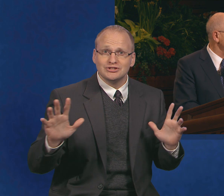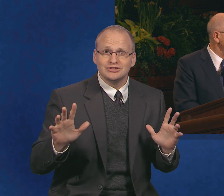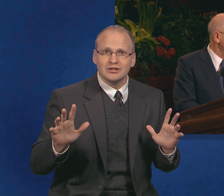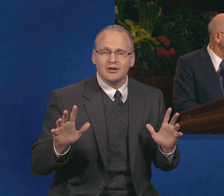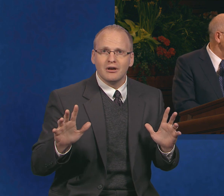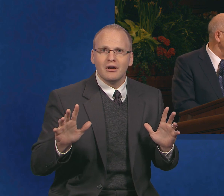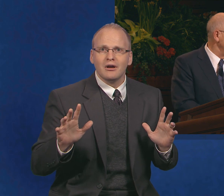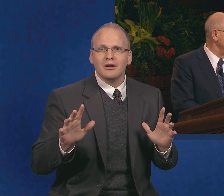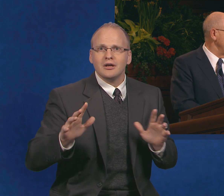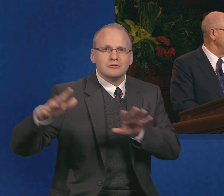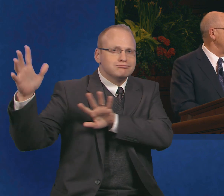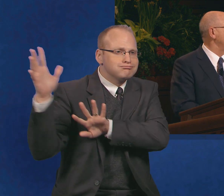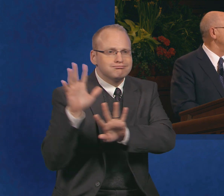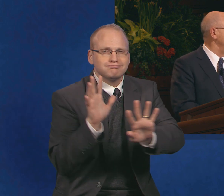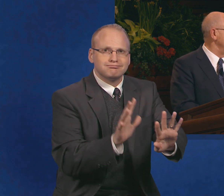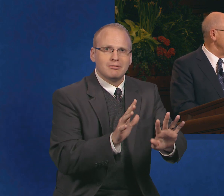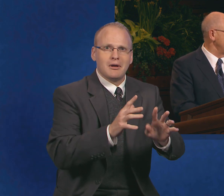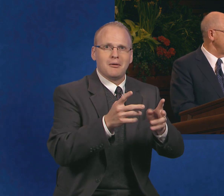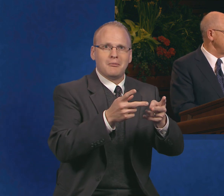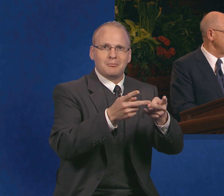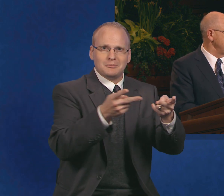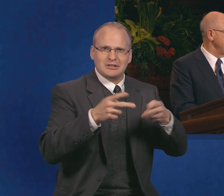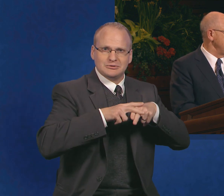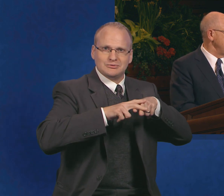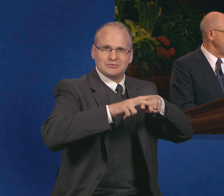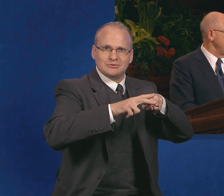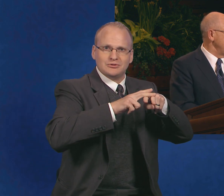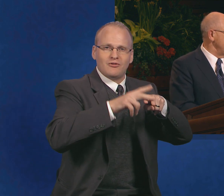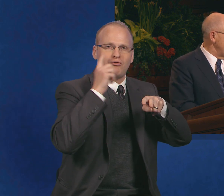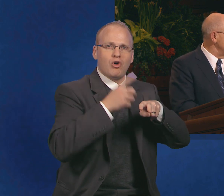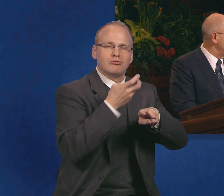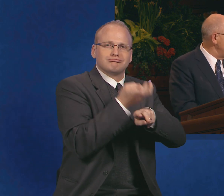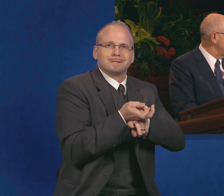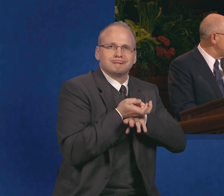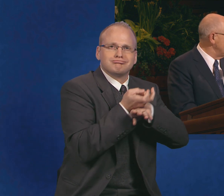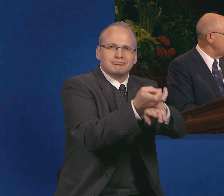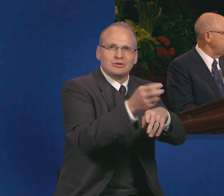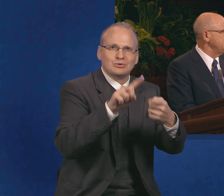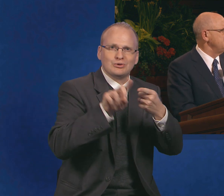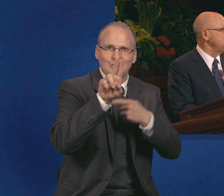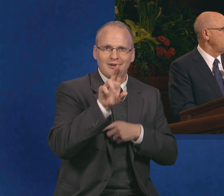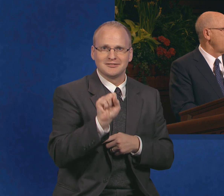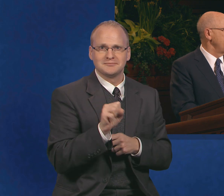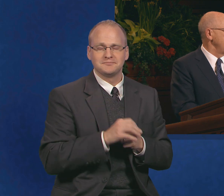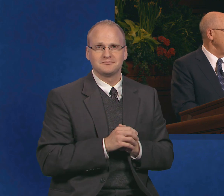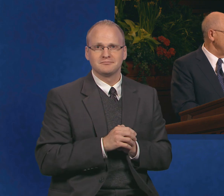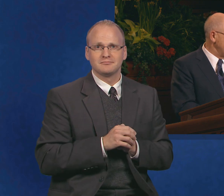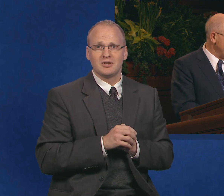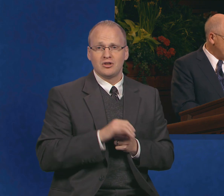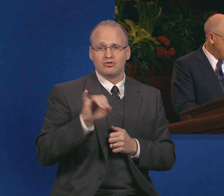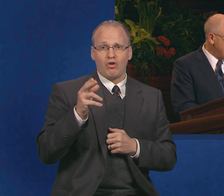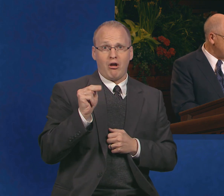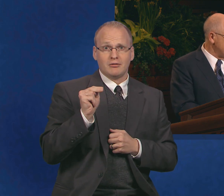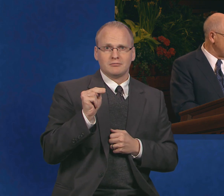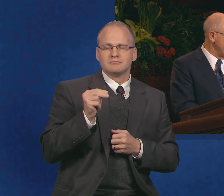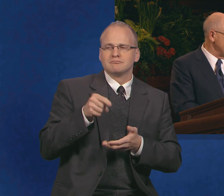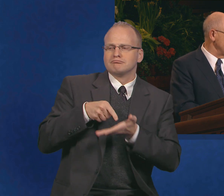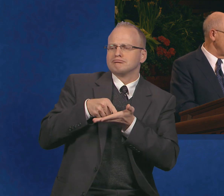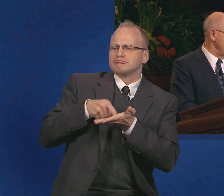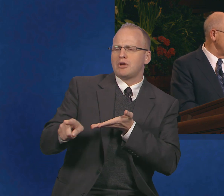station to take the train back to the U.S. John was paid for his work and was given a bag of silver peso coins